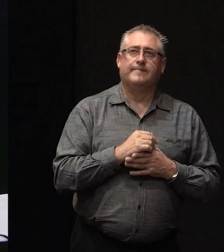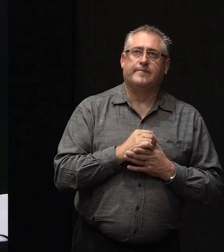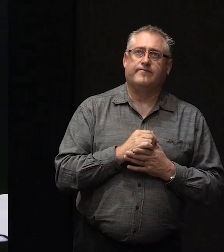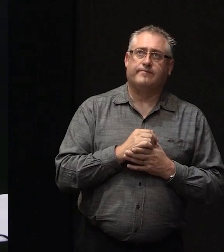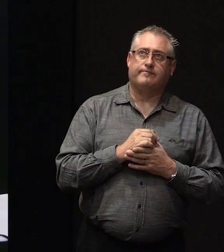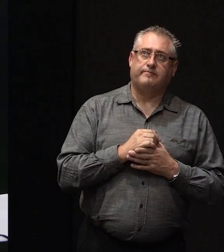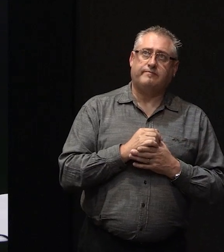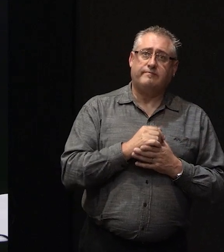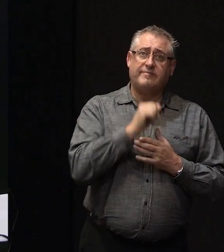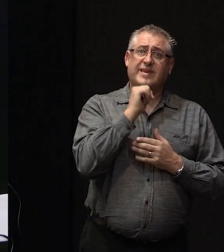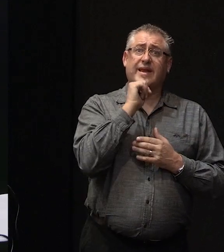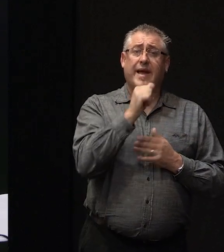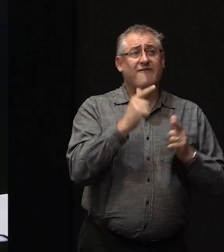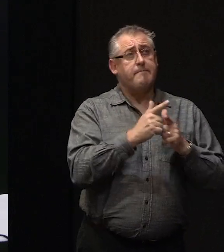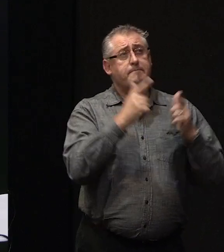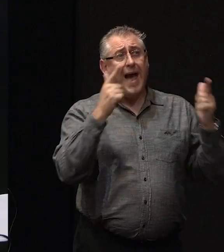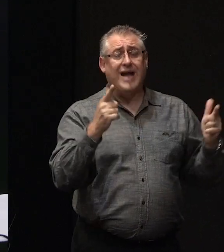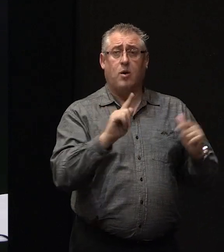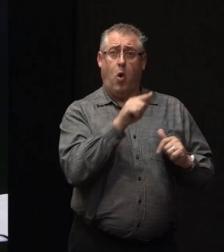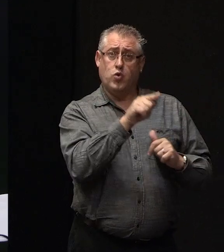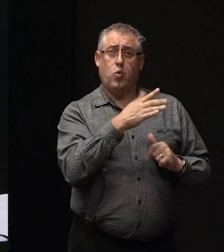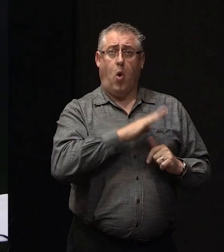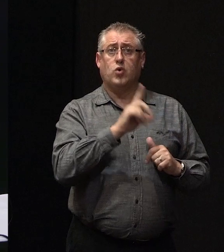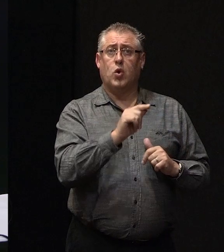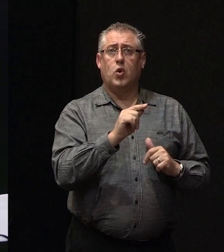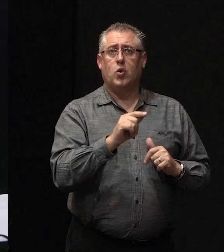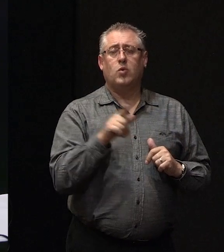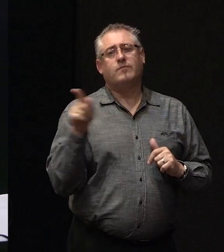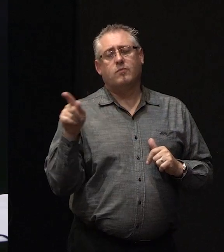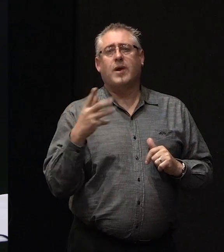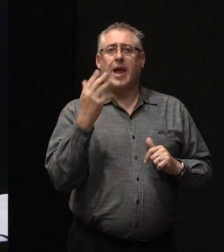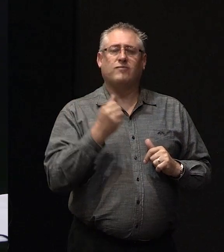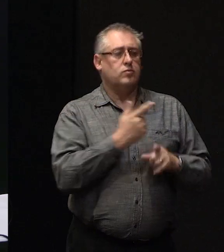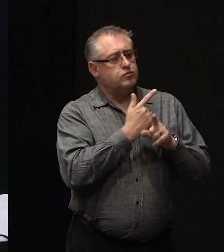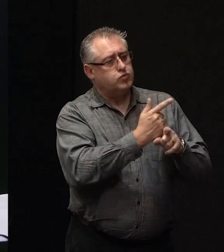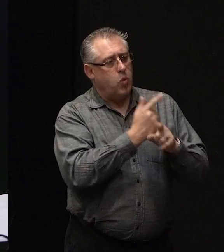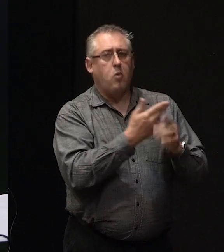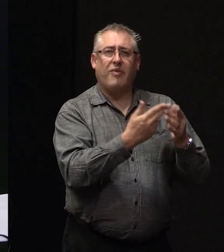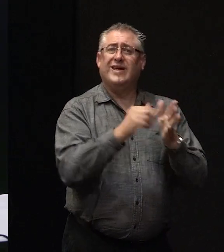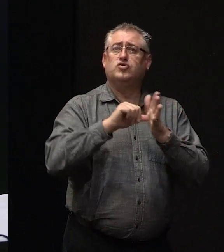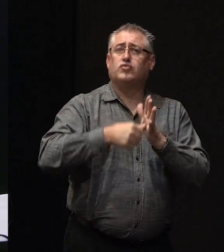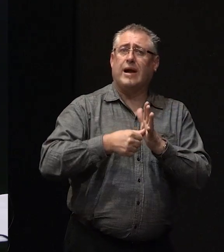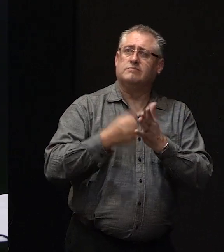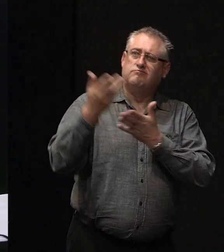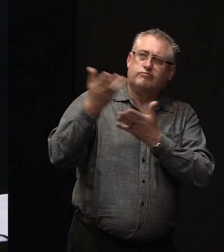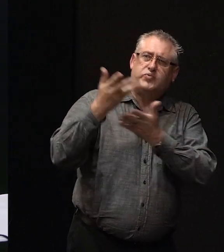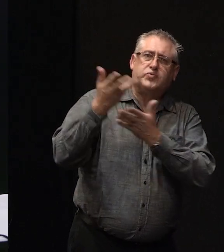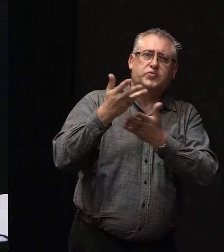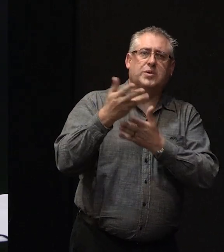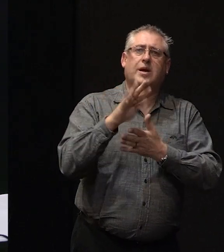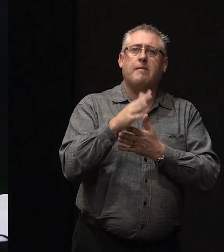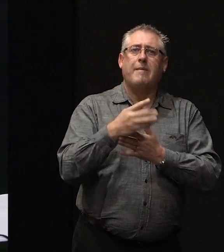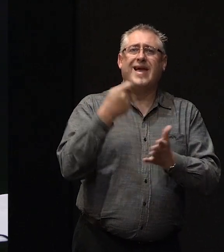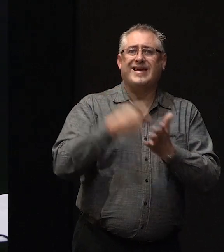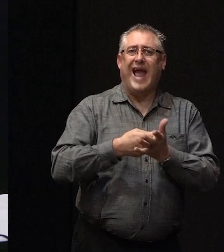And if it was major that what you were wanting to do, it could be again a case of where you talk with your insurer and maybe get the